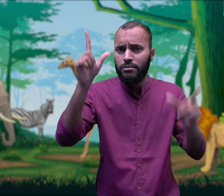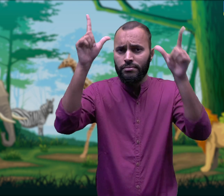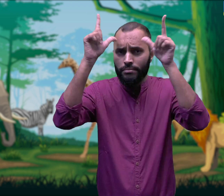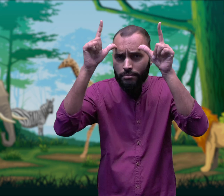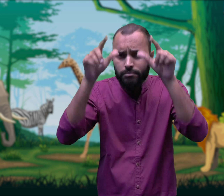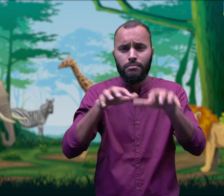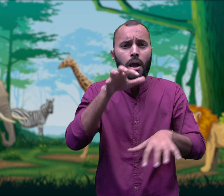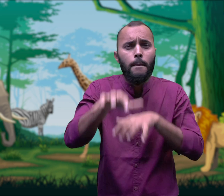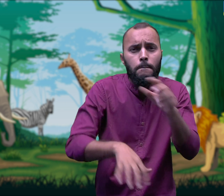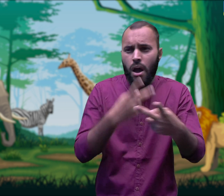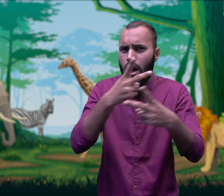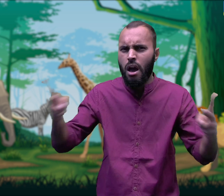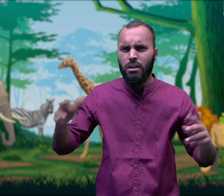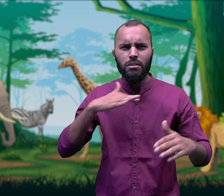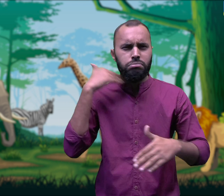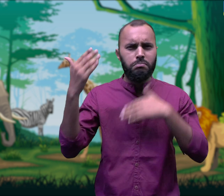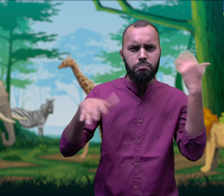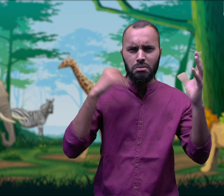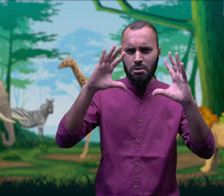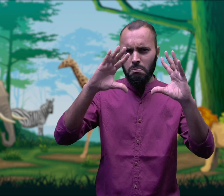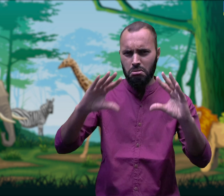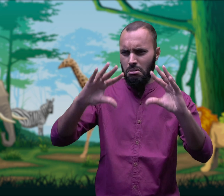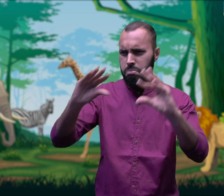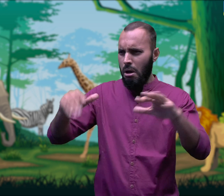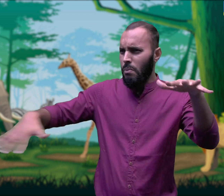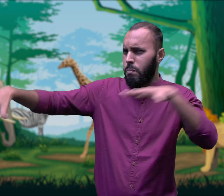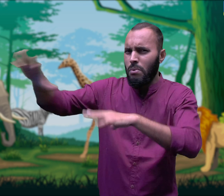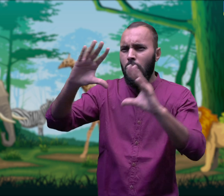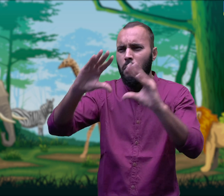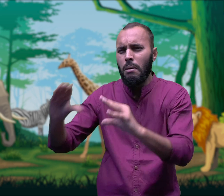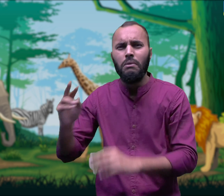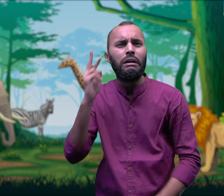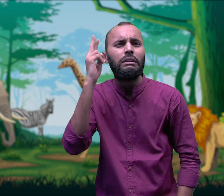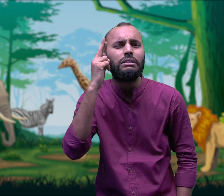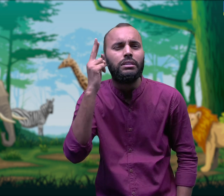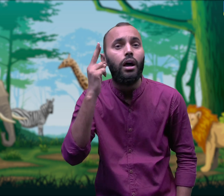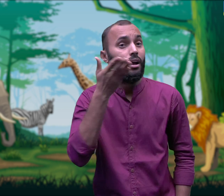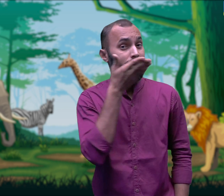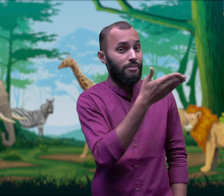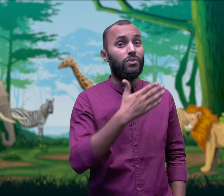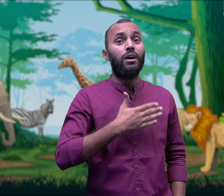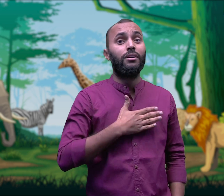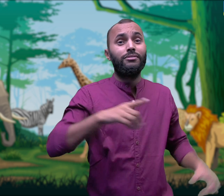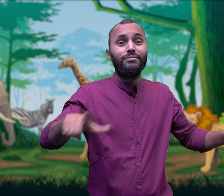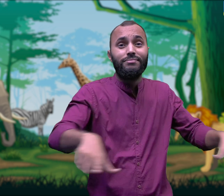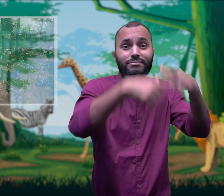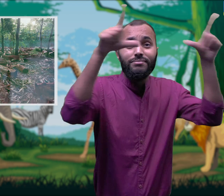But today we see that many plants and animals are on the verge of their extinction because of the removal of trees